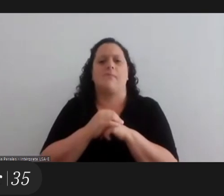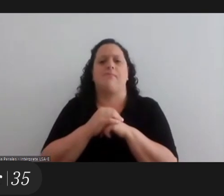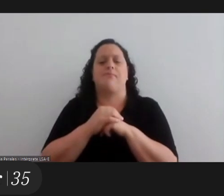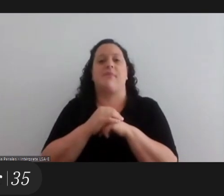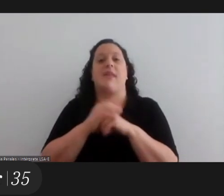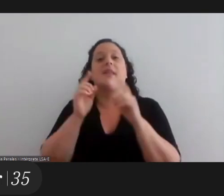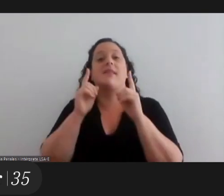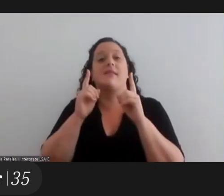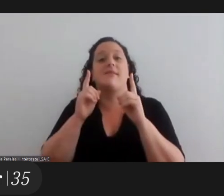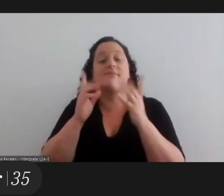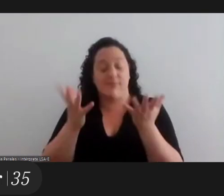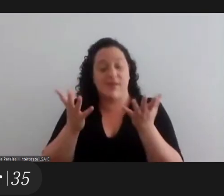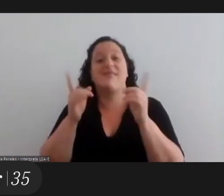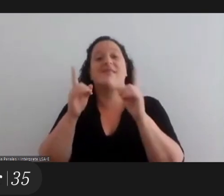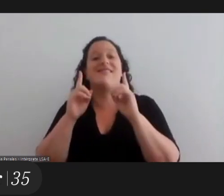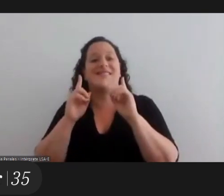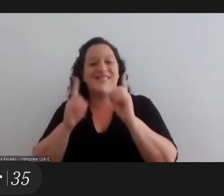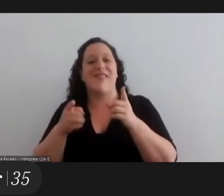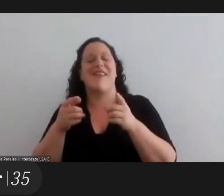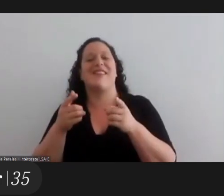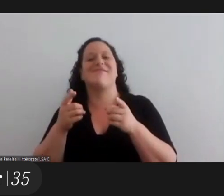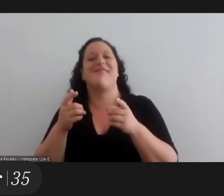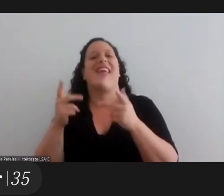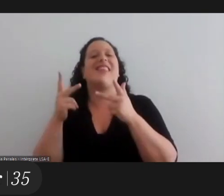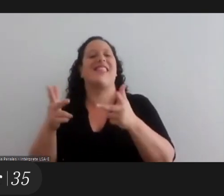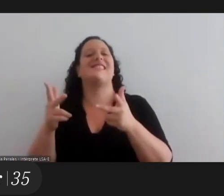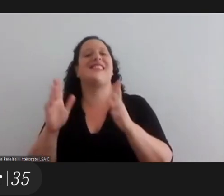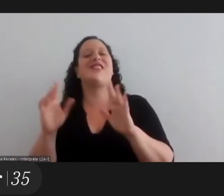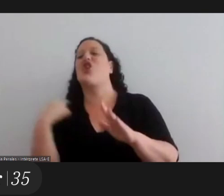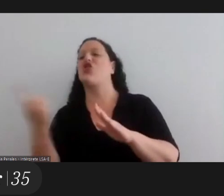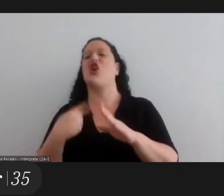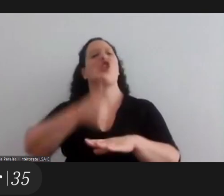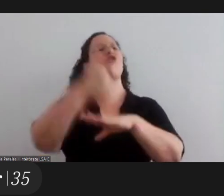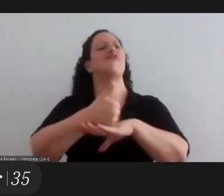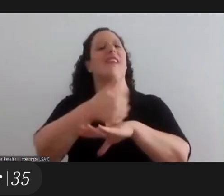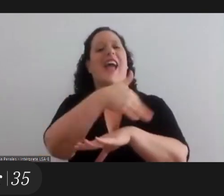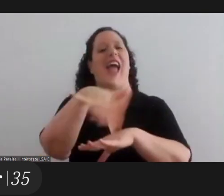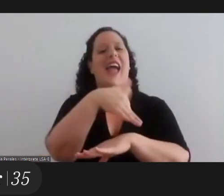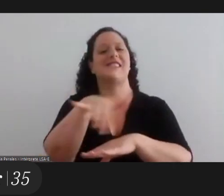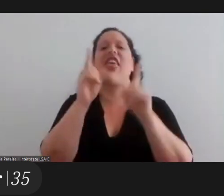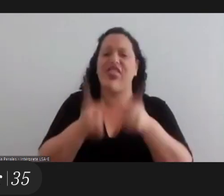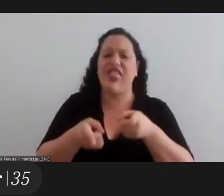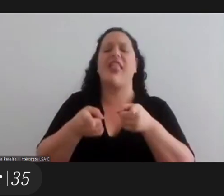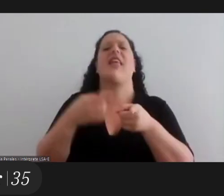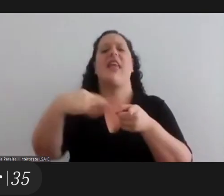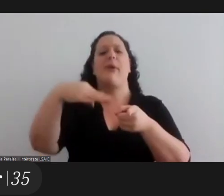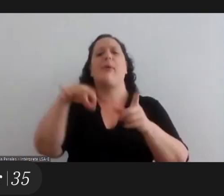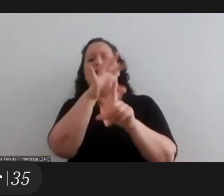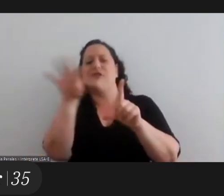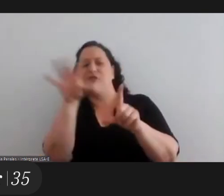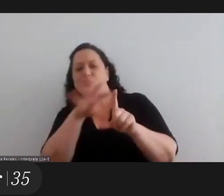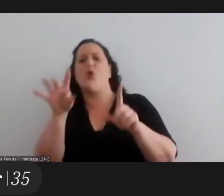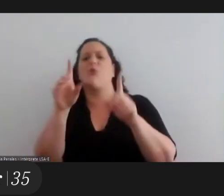well we cannot read the message we are in the streets and we also belong in movie theaters and in screens